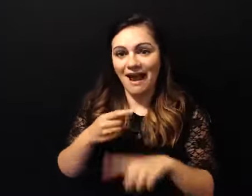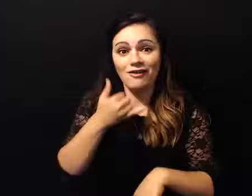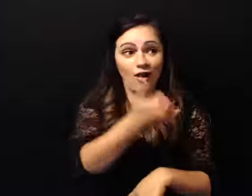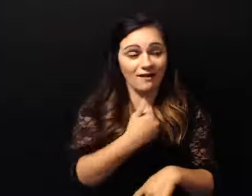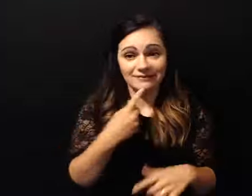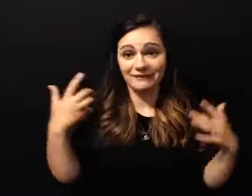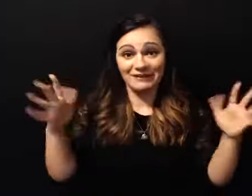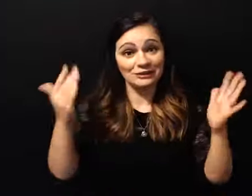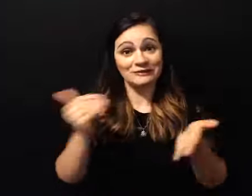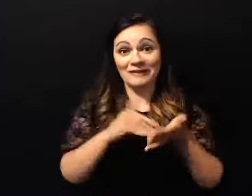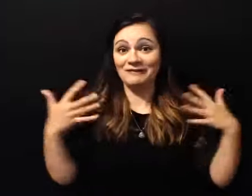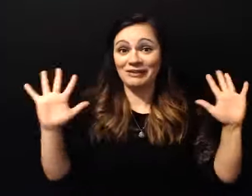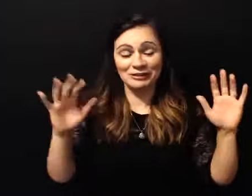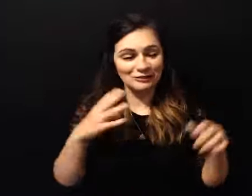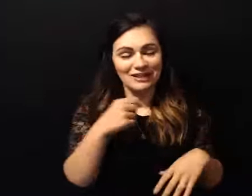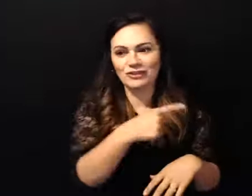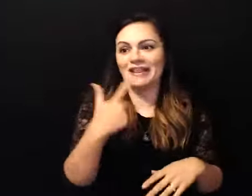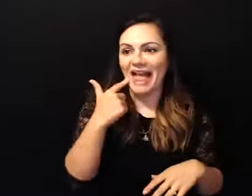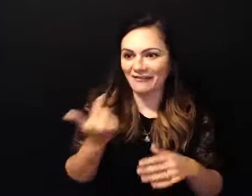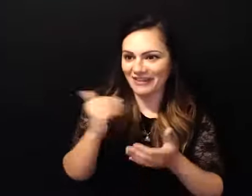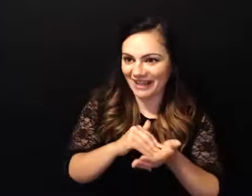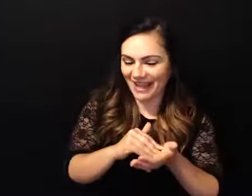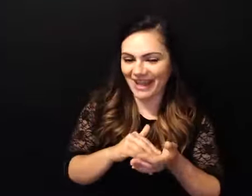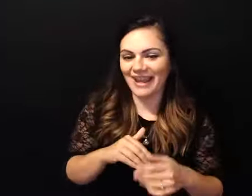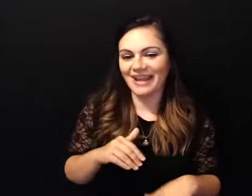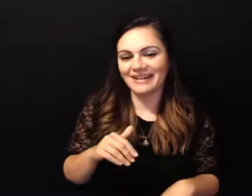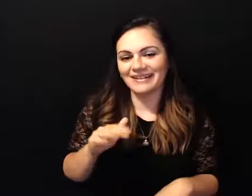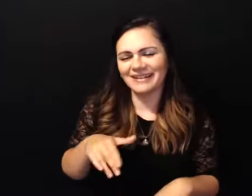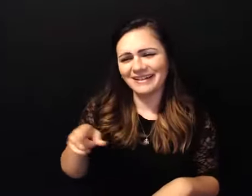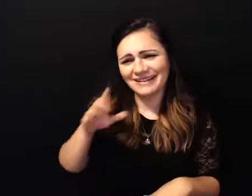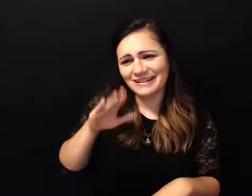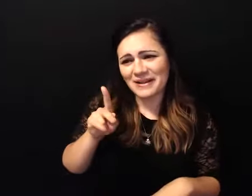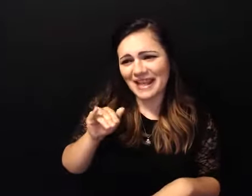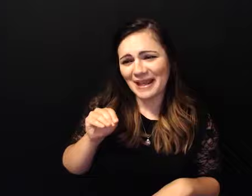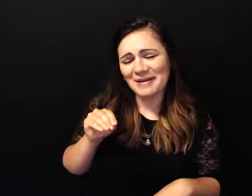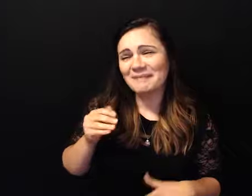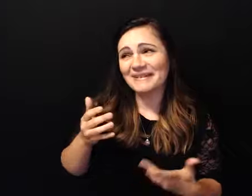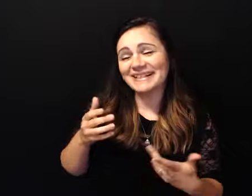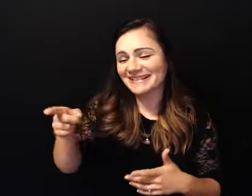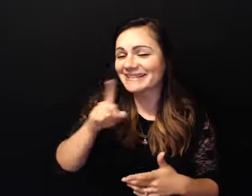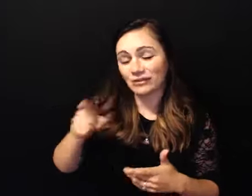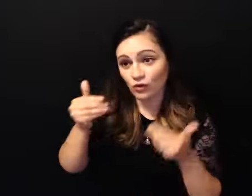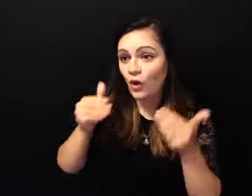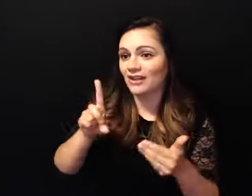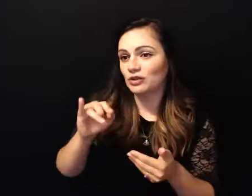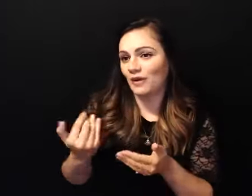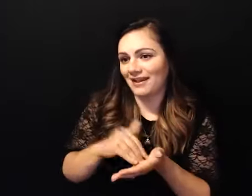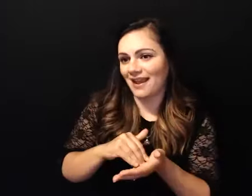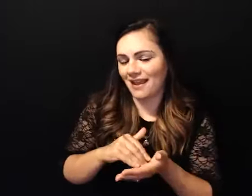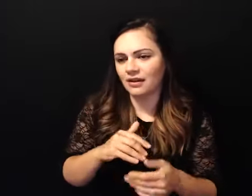she laughed and chuckled at me again and she said you know kim do it again and it's amazing because i've got pen and pencil